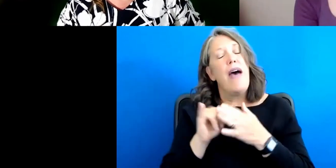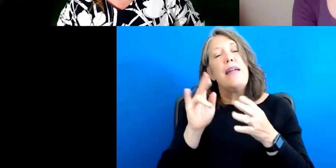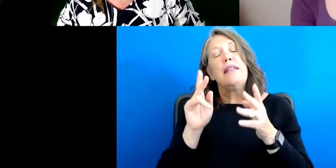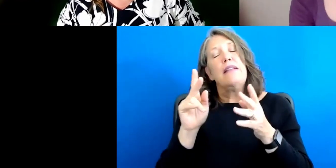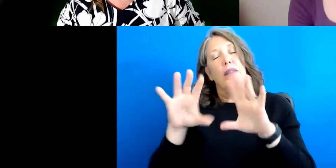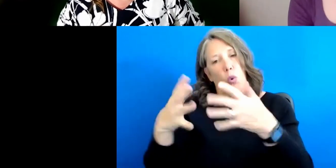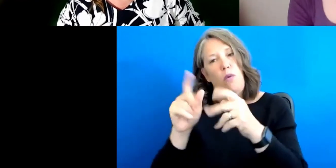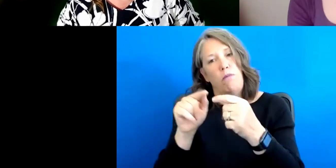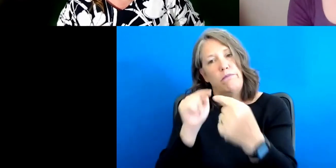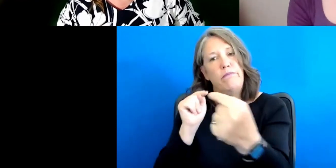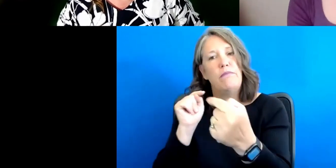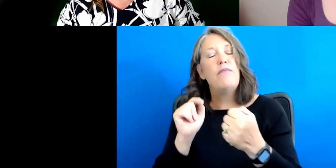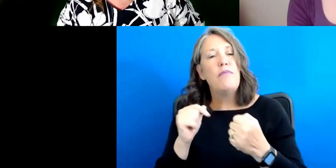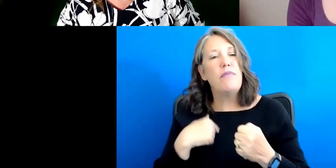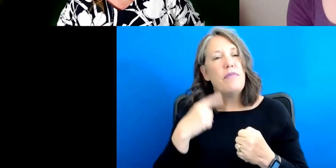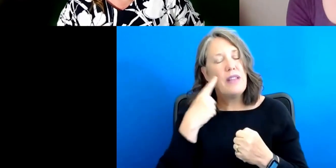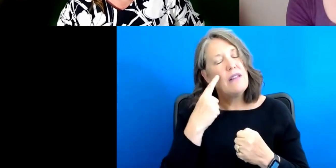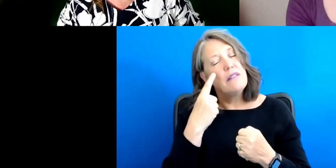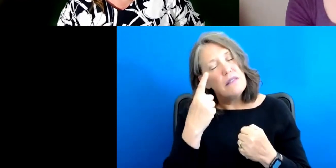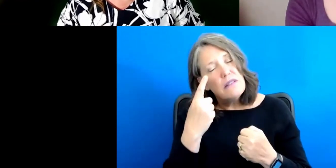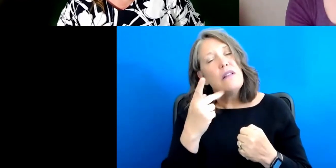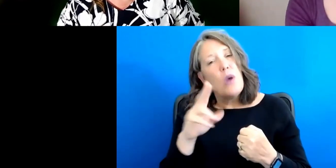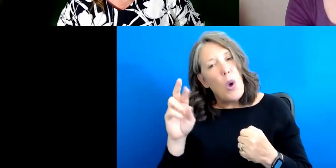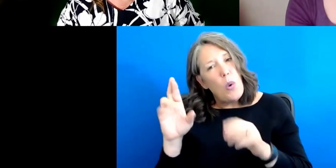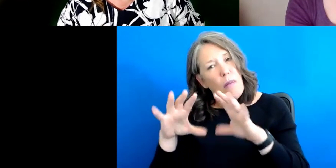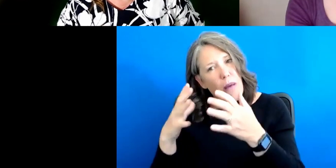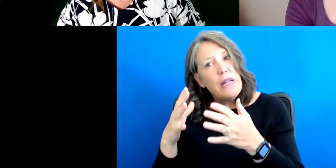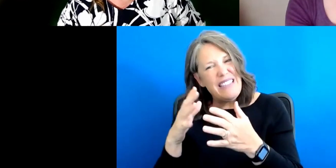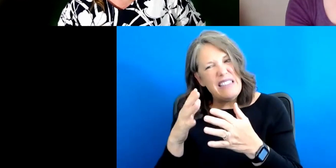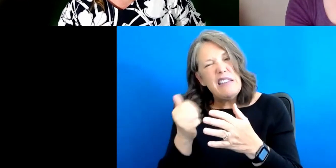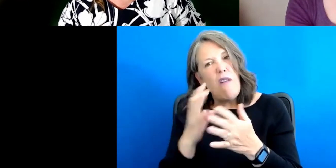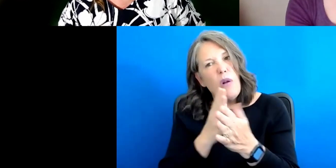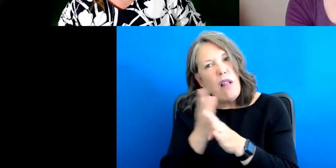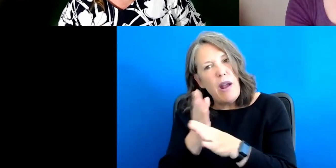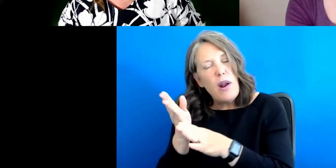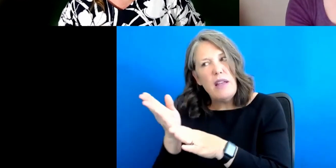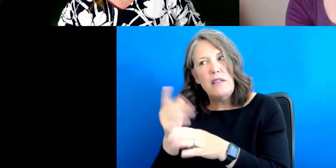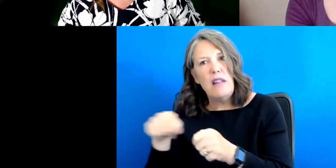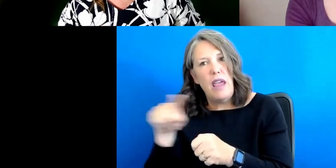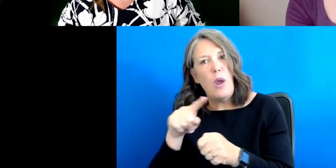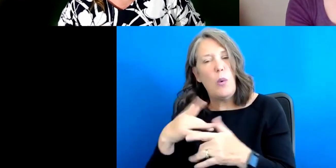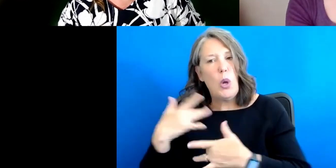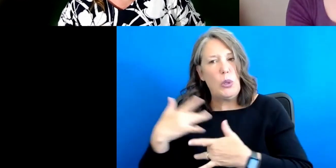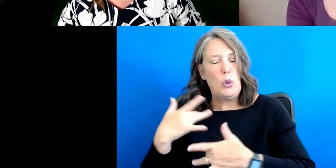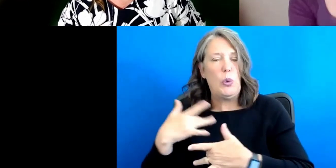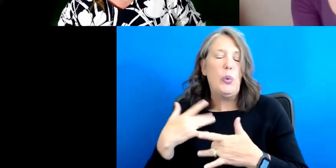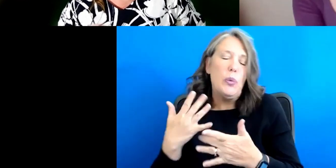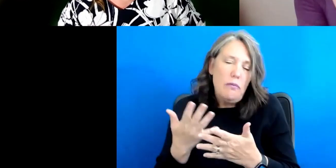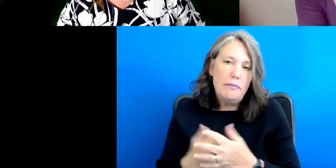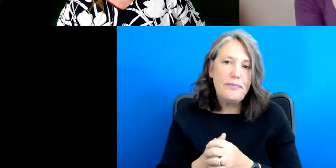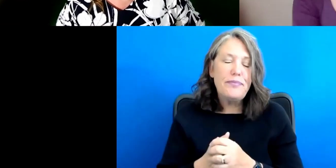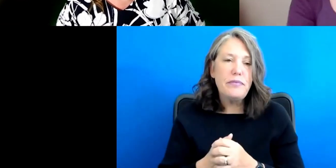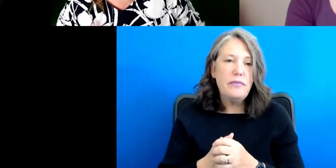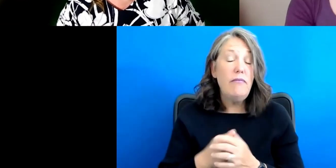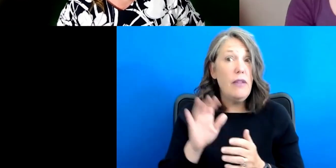areas that, that Republicans were concerned about, um, and it was that the